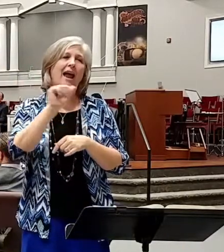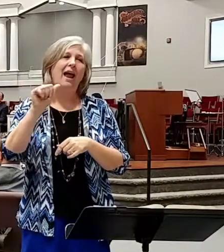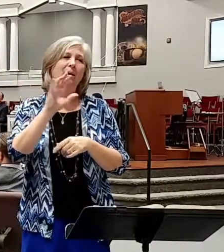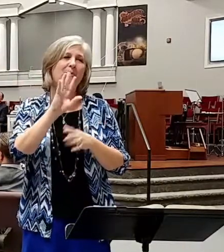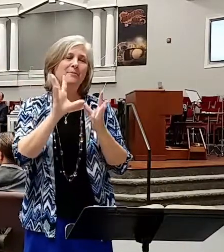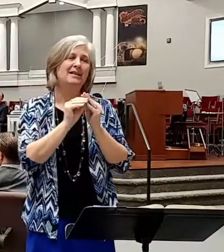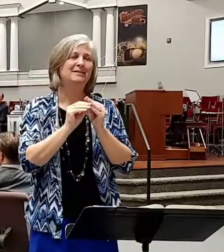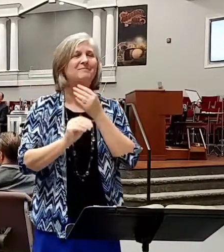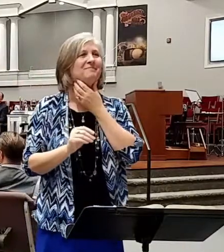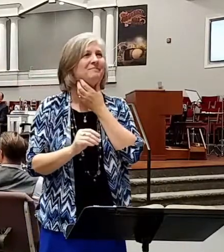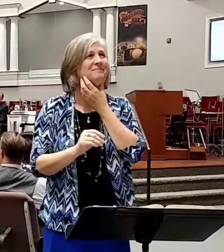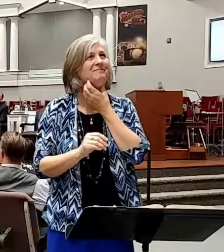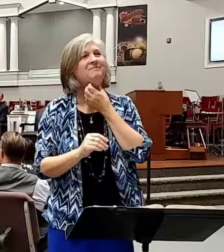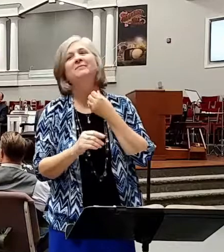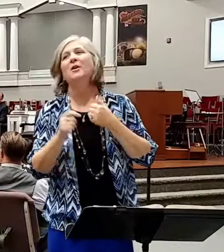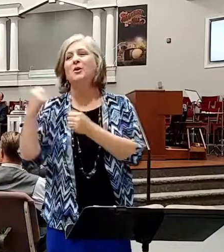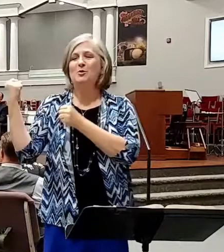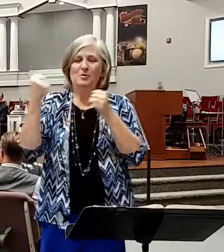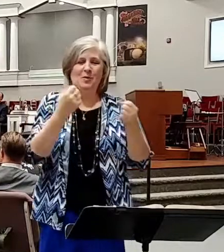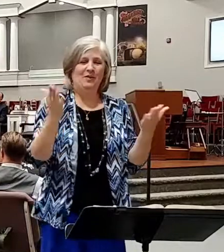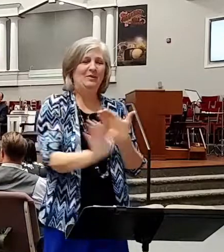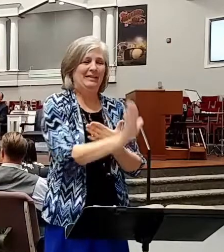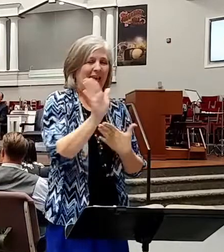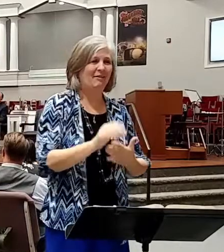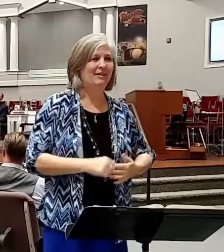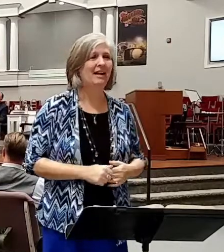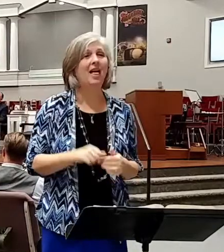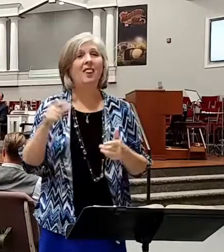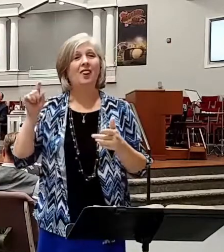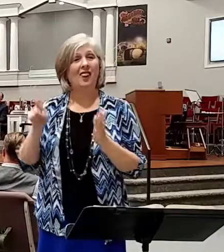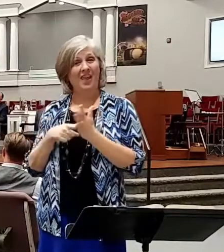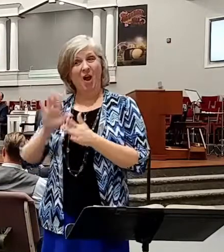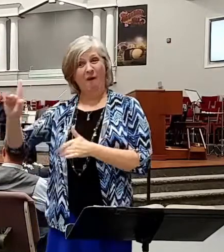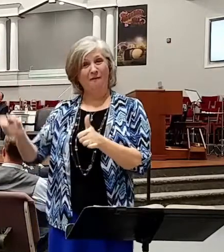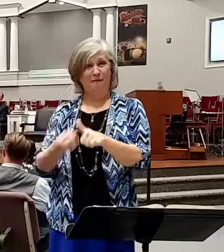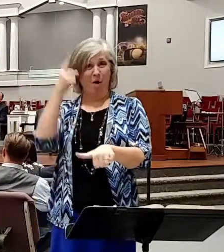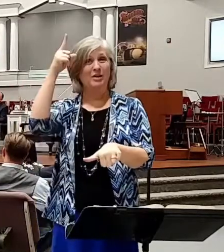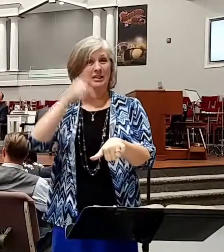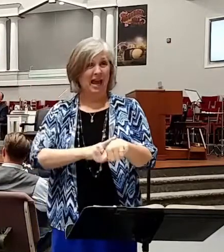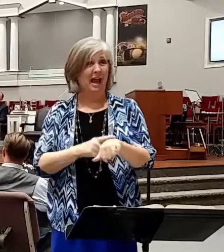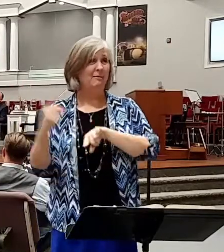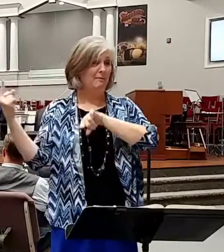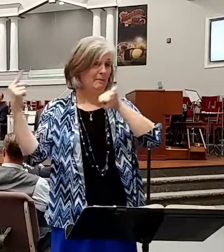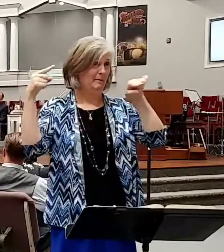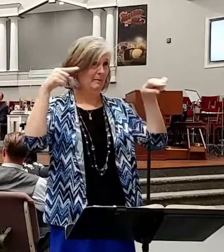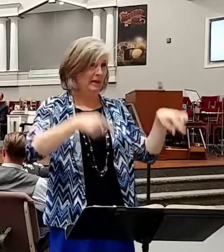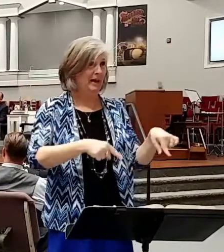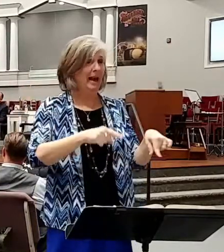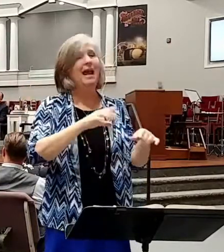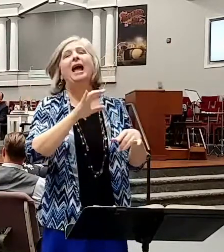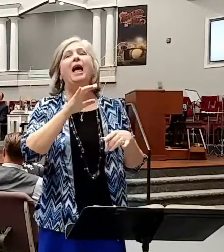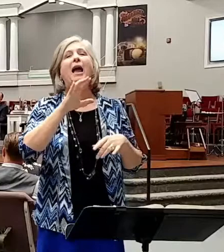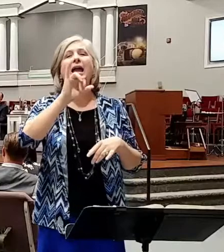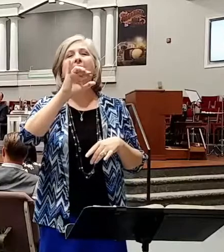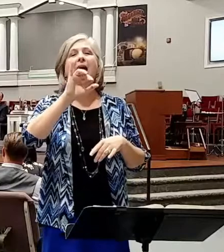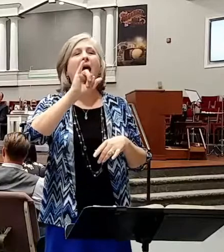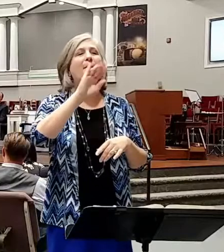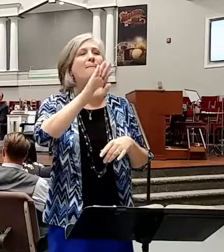We got down here safely and I appreciate it. By the way, this is her first visit to Emmanuel Baptist Mosque. She's never been here before. And so,